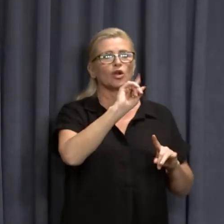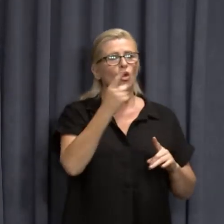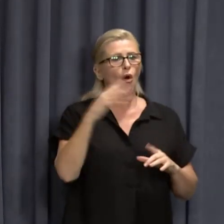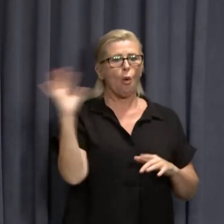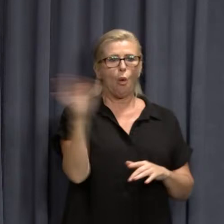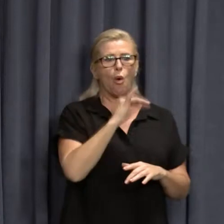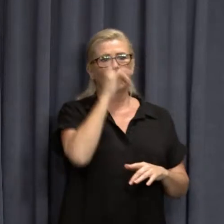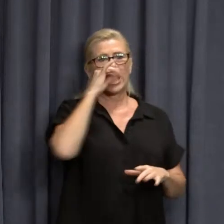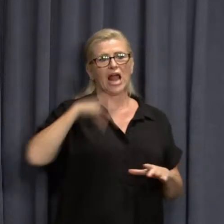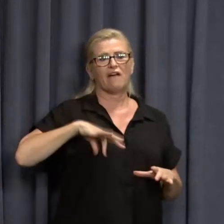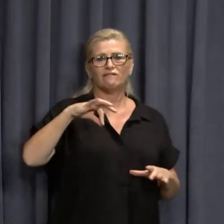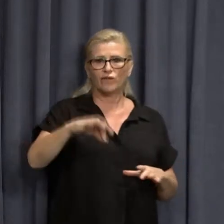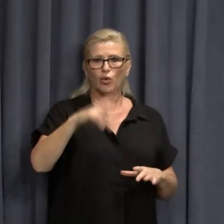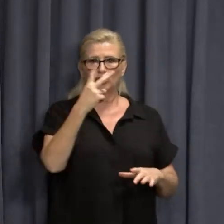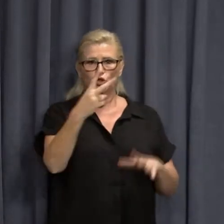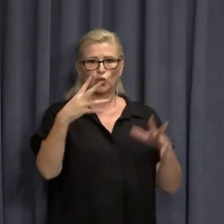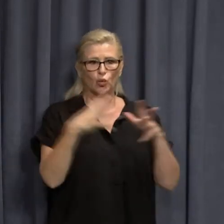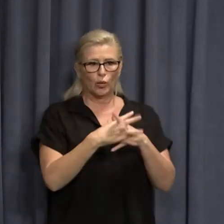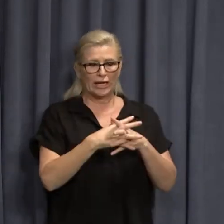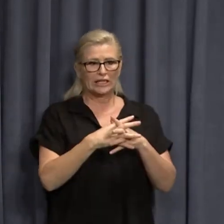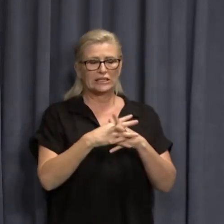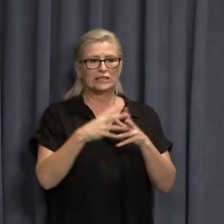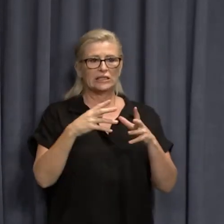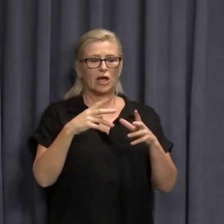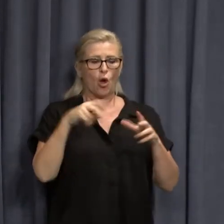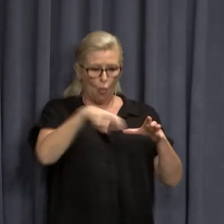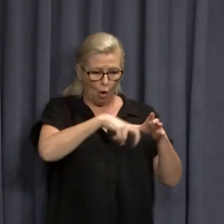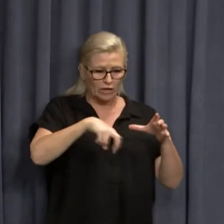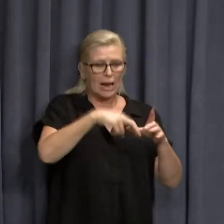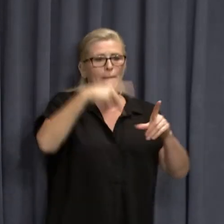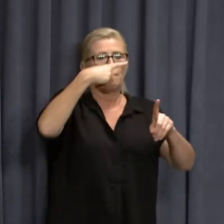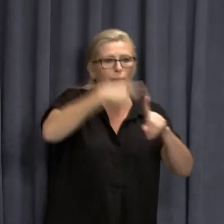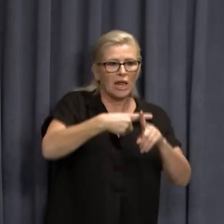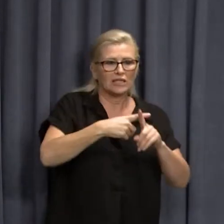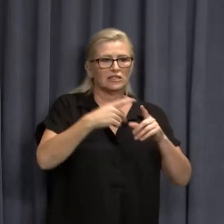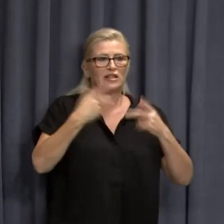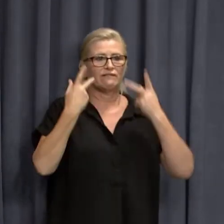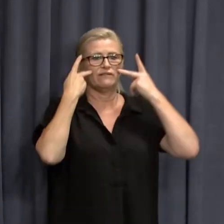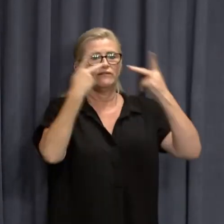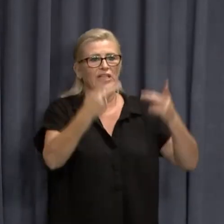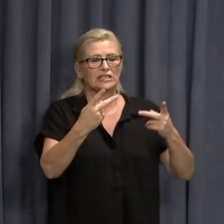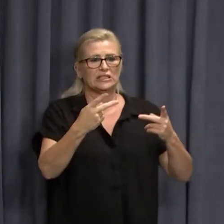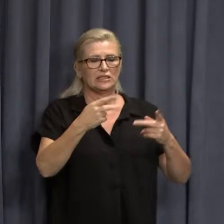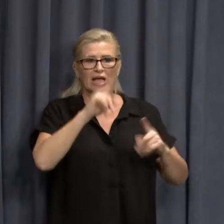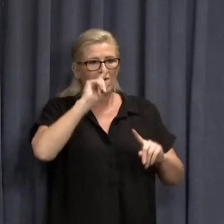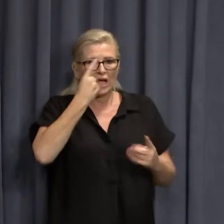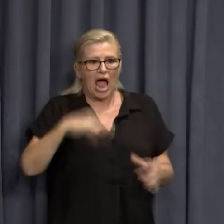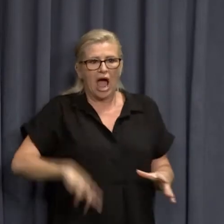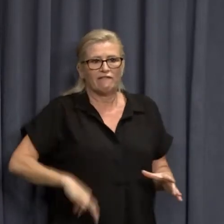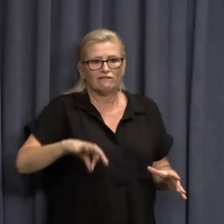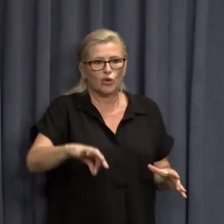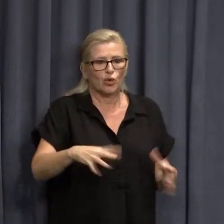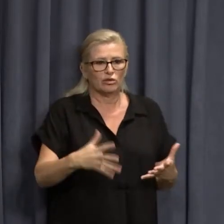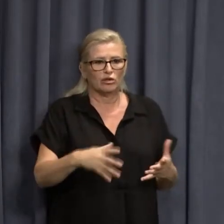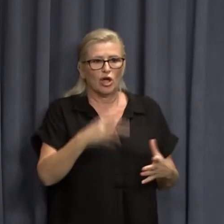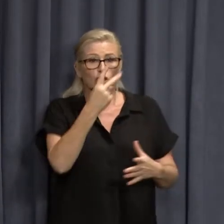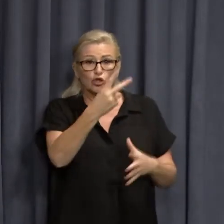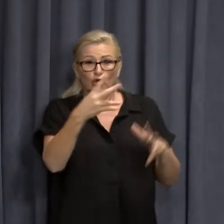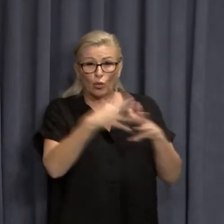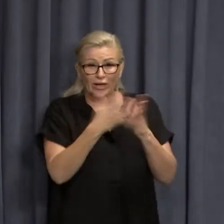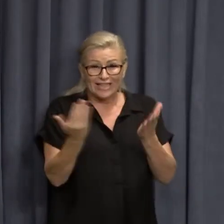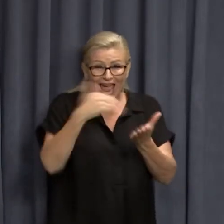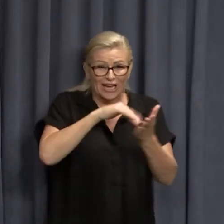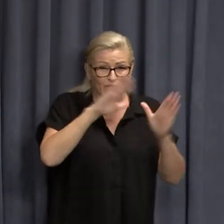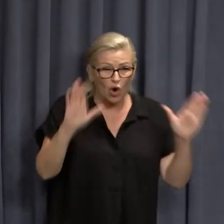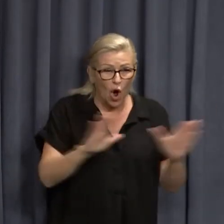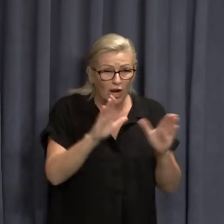two weeks quarantine on top of coming to visit a family member for however long that they would be spending in the state? It's two weeks extra leave, they have to